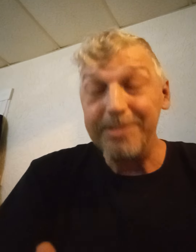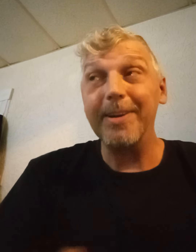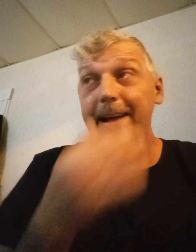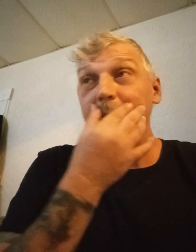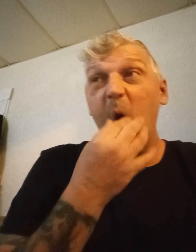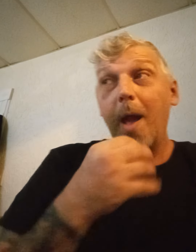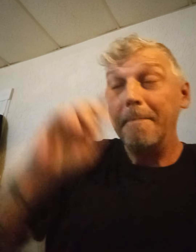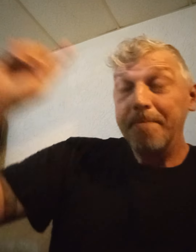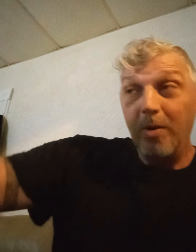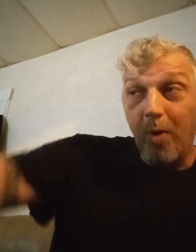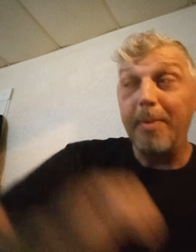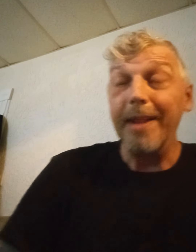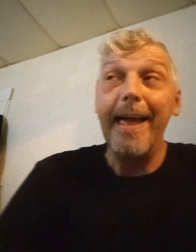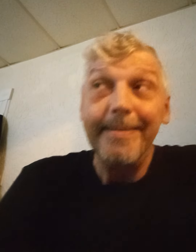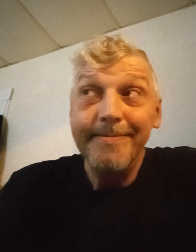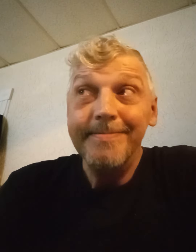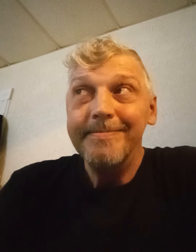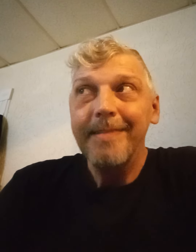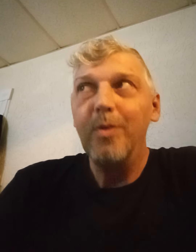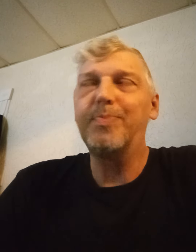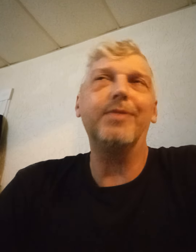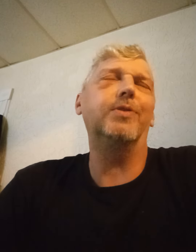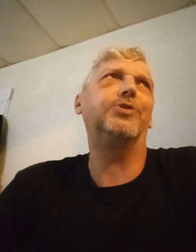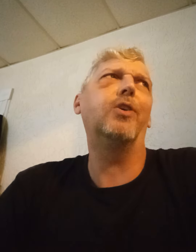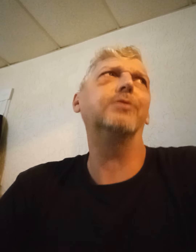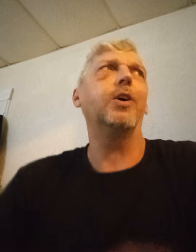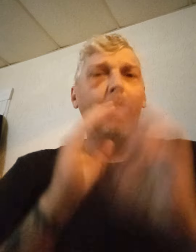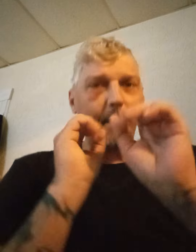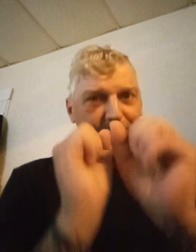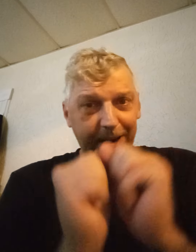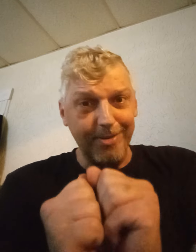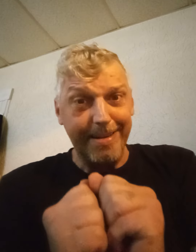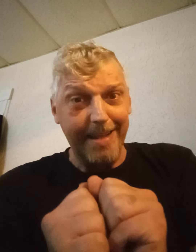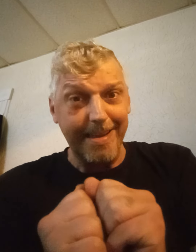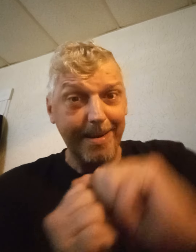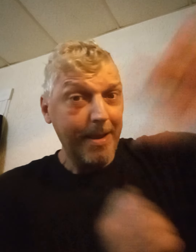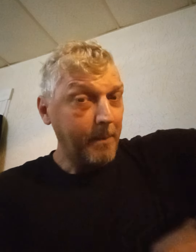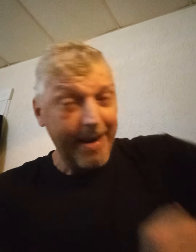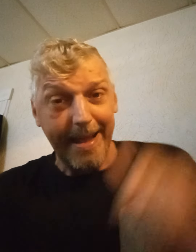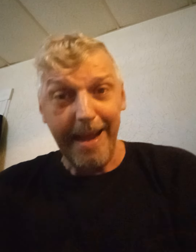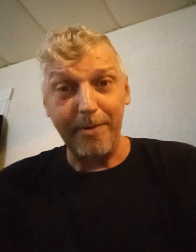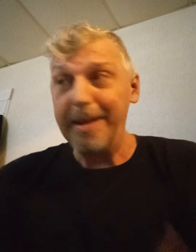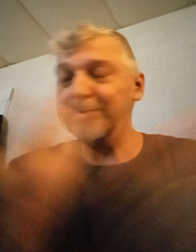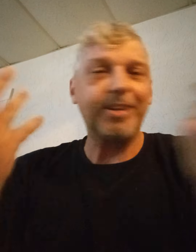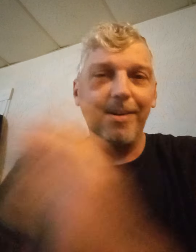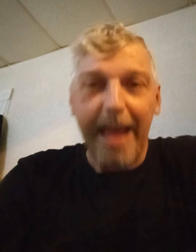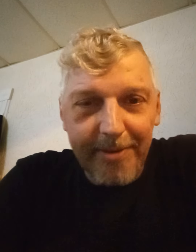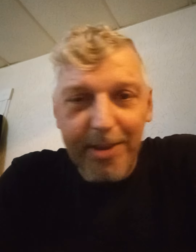jerry accounting robert lang was brought to a church where michelle did that thing bringing that guy for me and i'm just sitting here laughing like